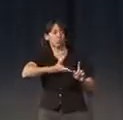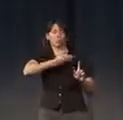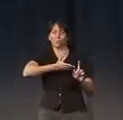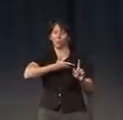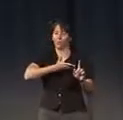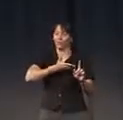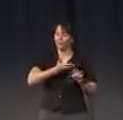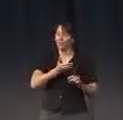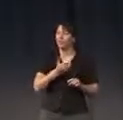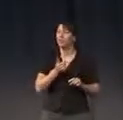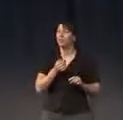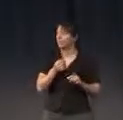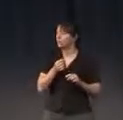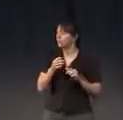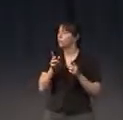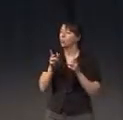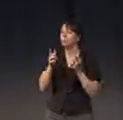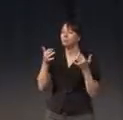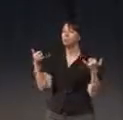this space?